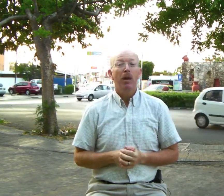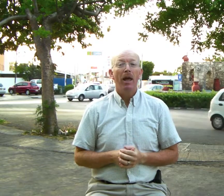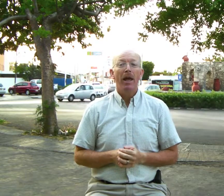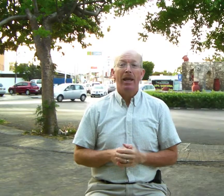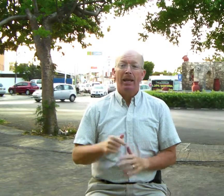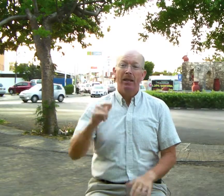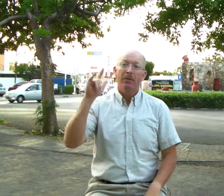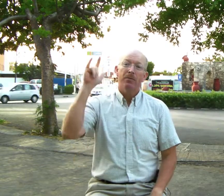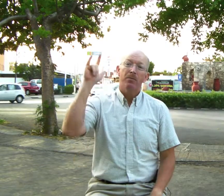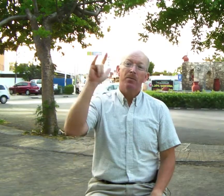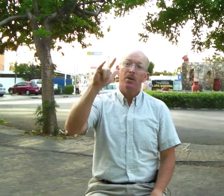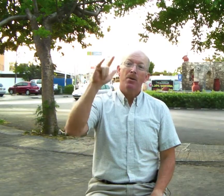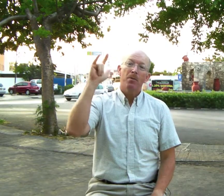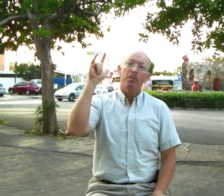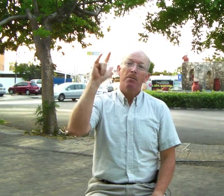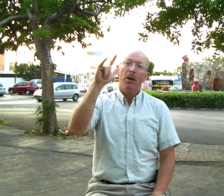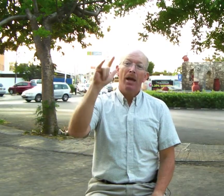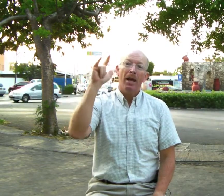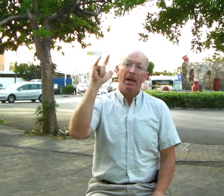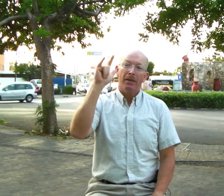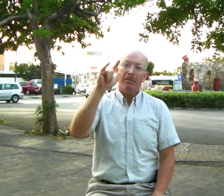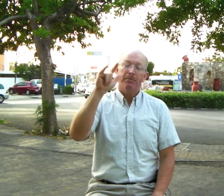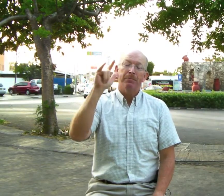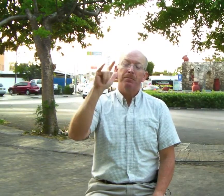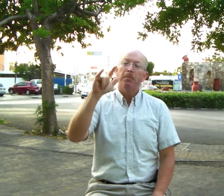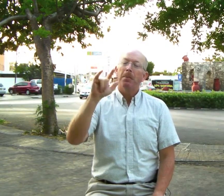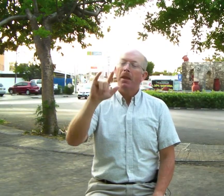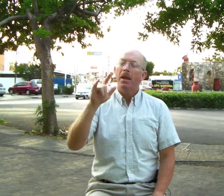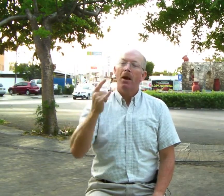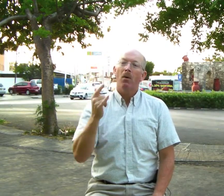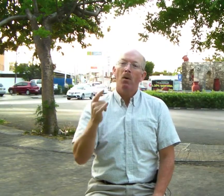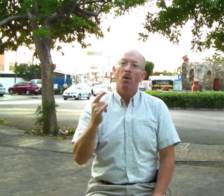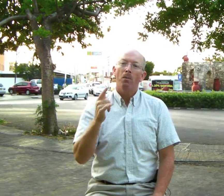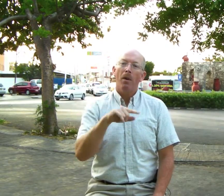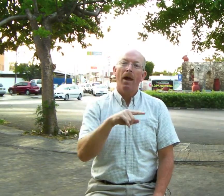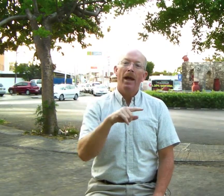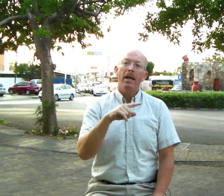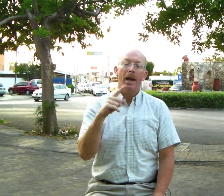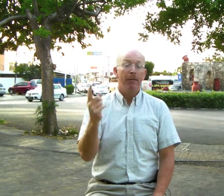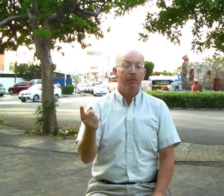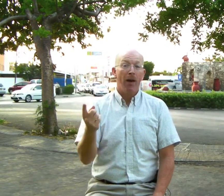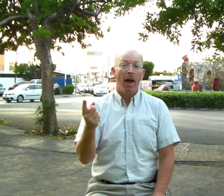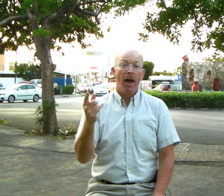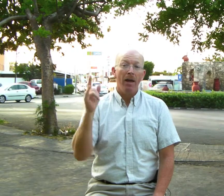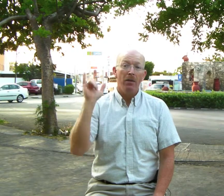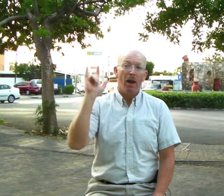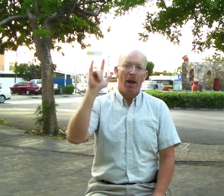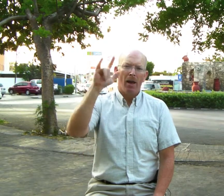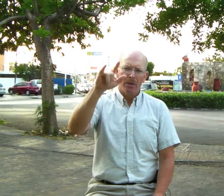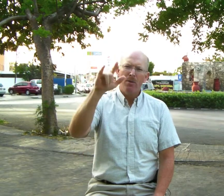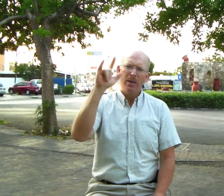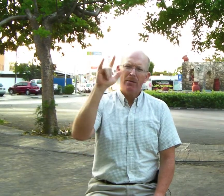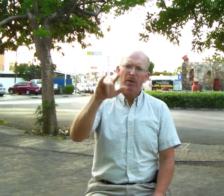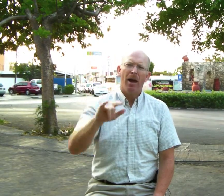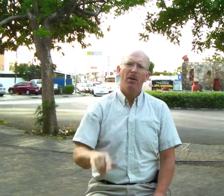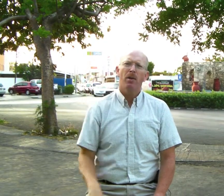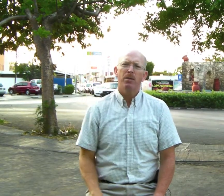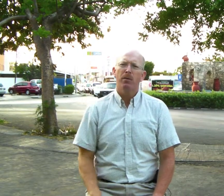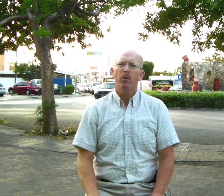Plane. Plane. Now, plane and fly, I think we did fly once before.